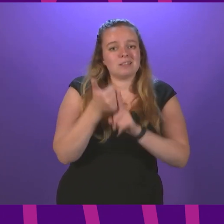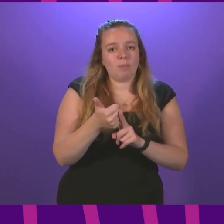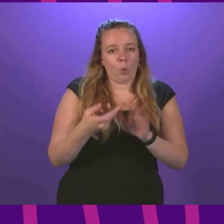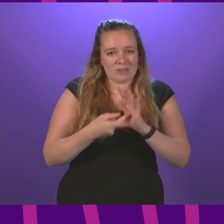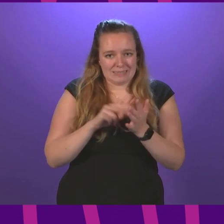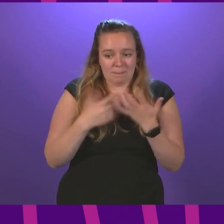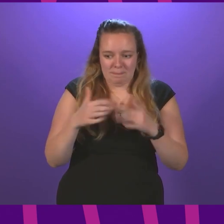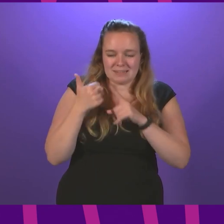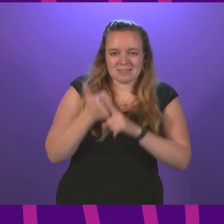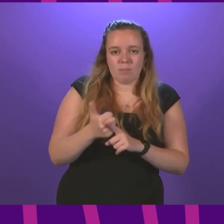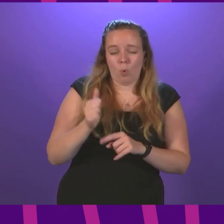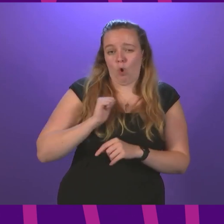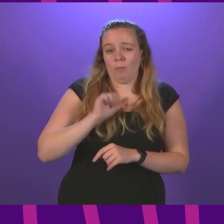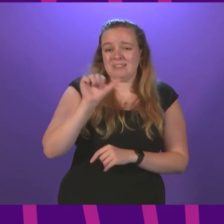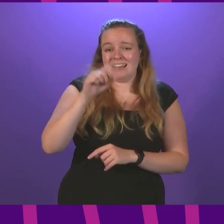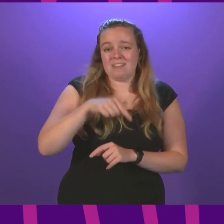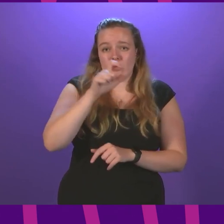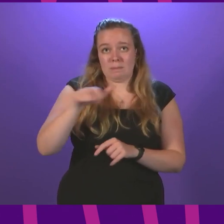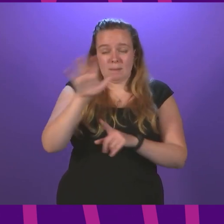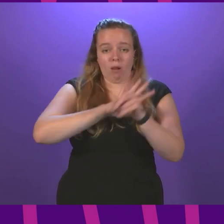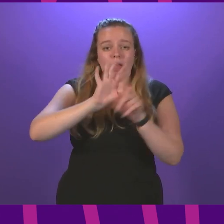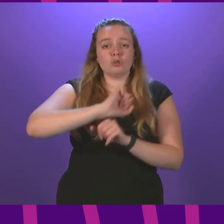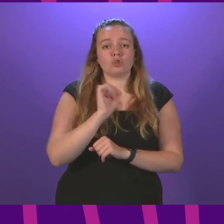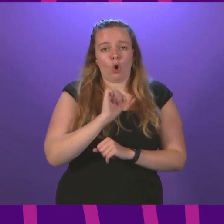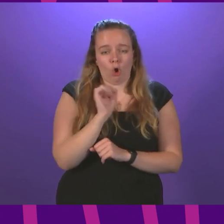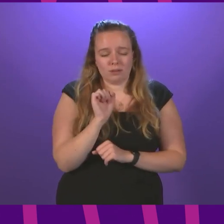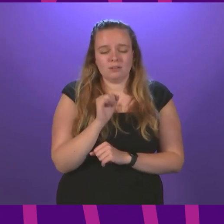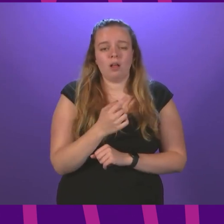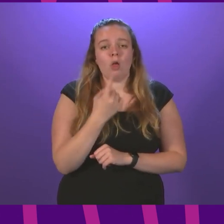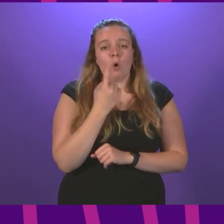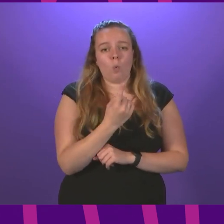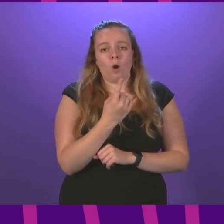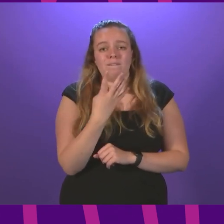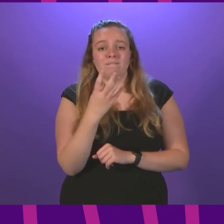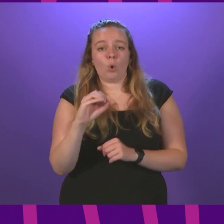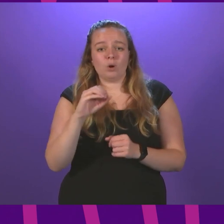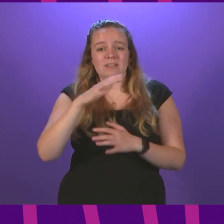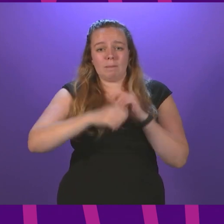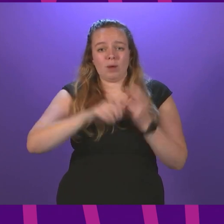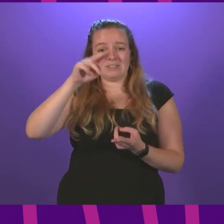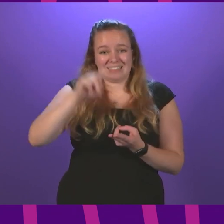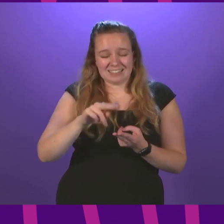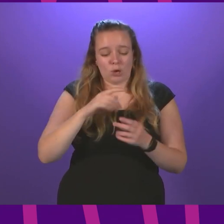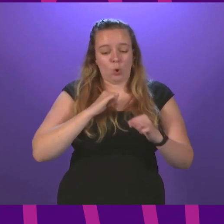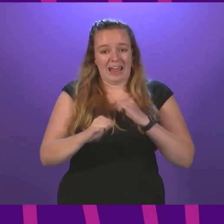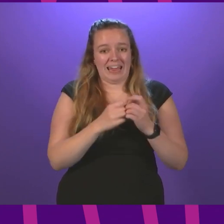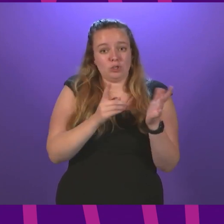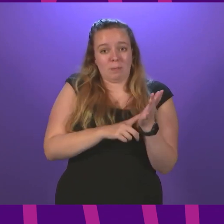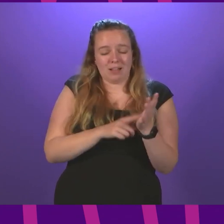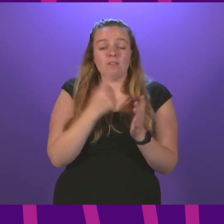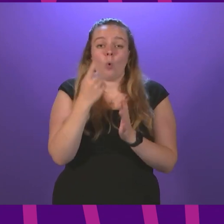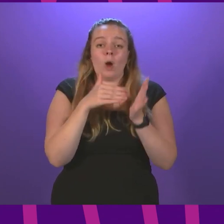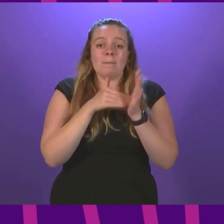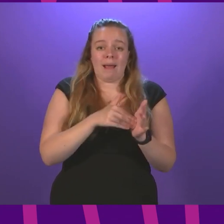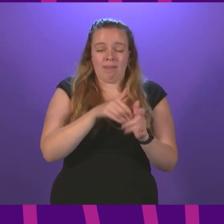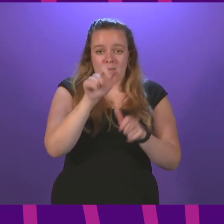supported nearly 6,000 people in Scotland. The £140 discount on energy bills for the 1 million people in